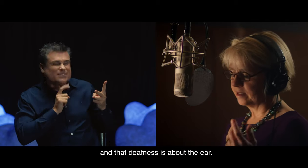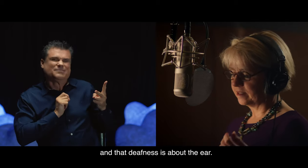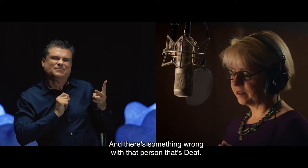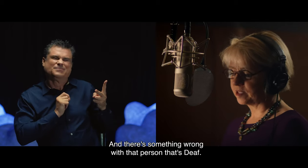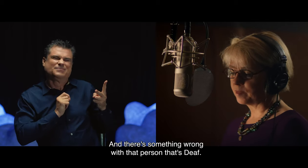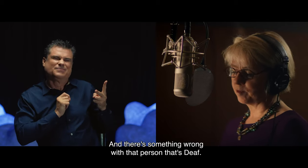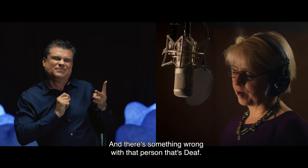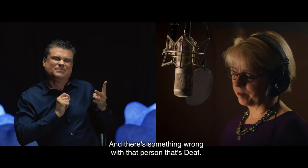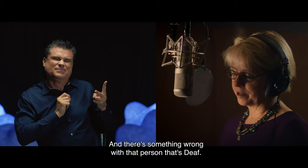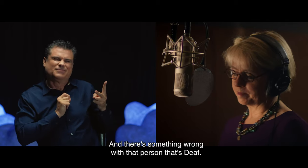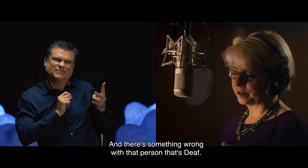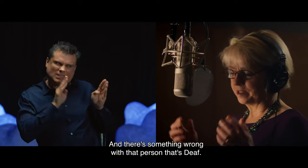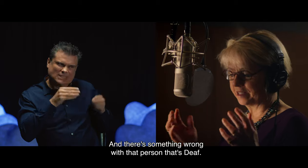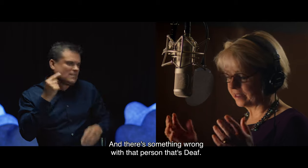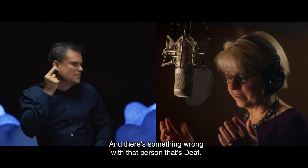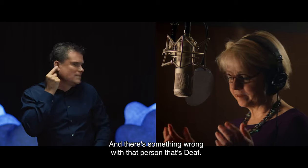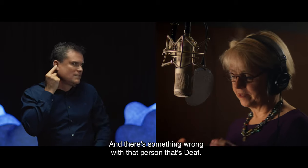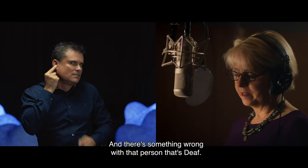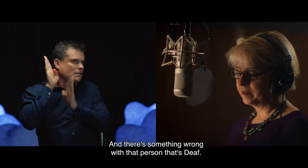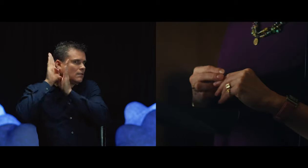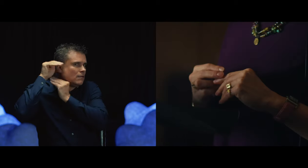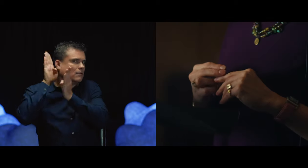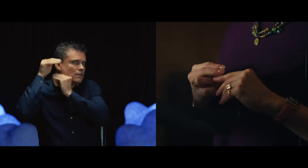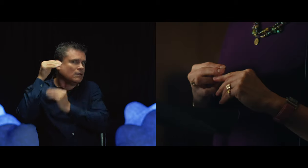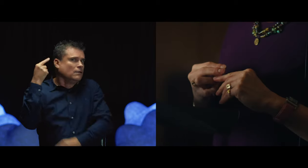ear, and there's something wrong with that person that's deaf.